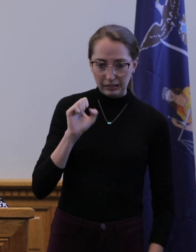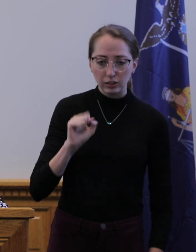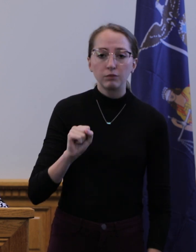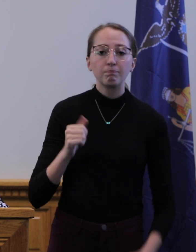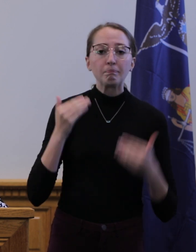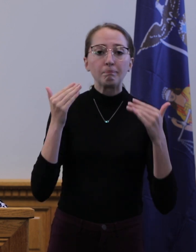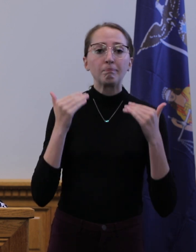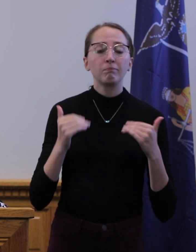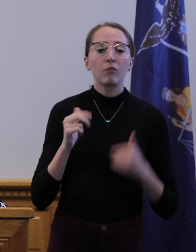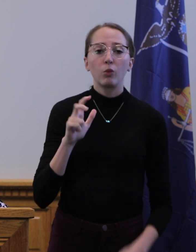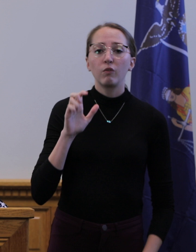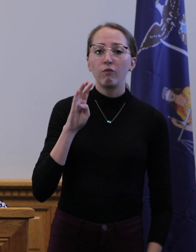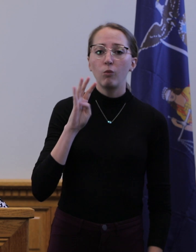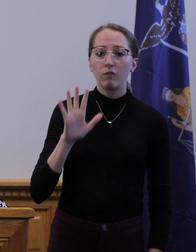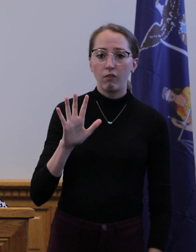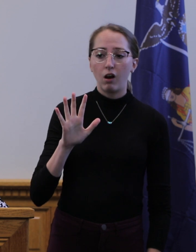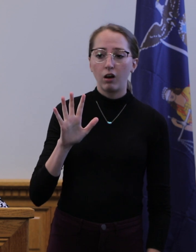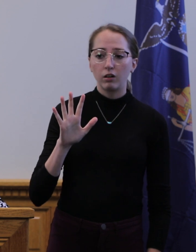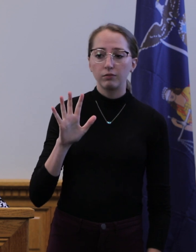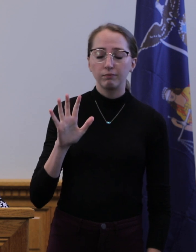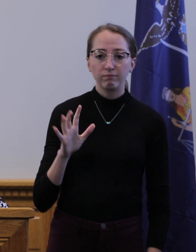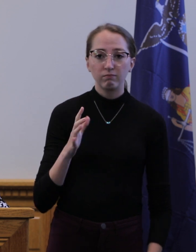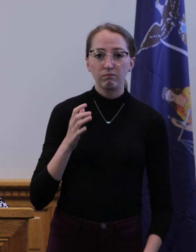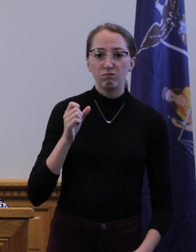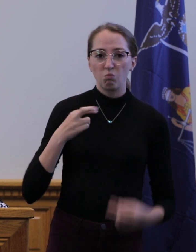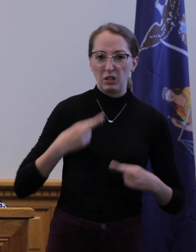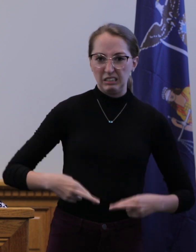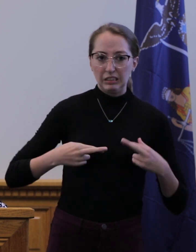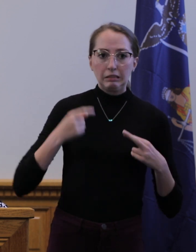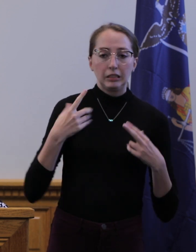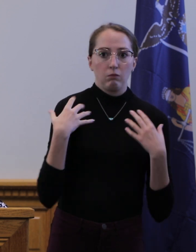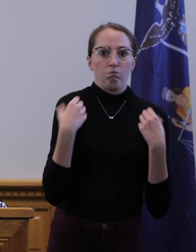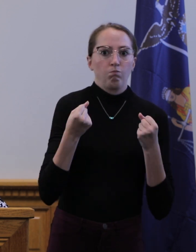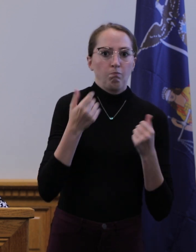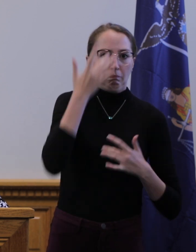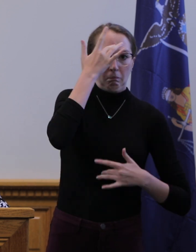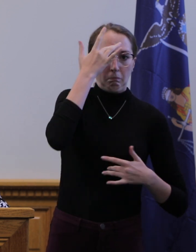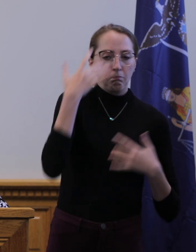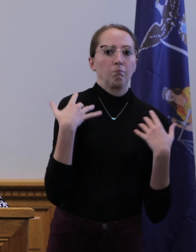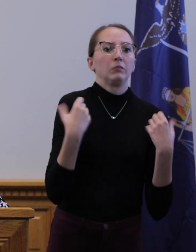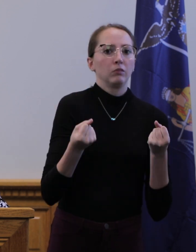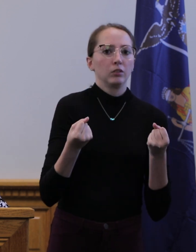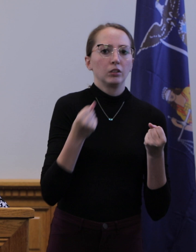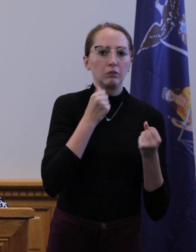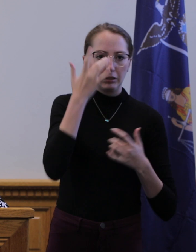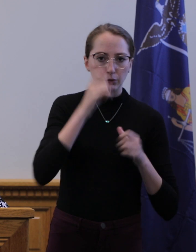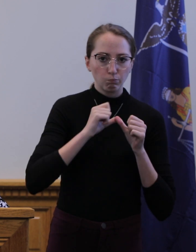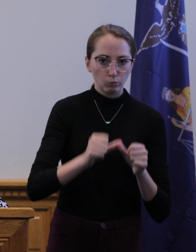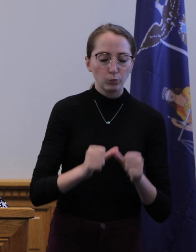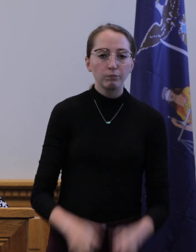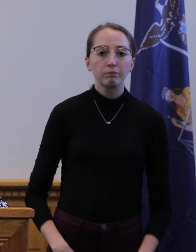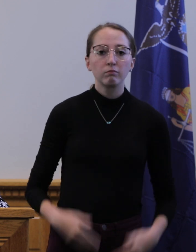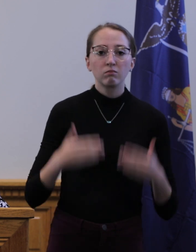345 residents that have recovered or been released from isolation. We have